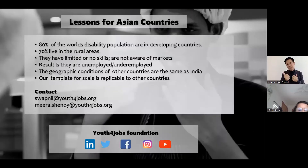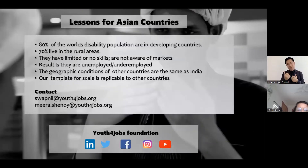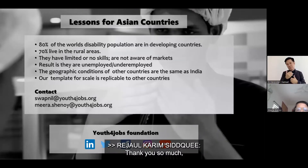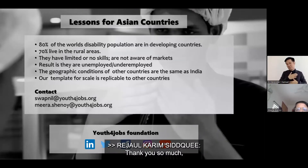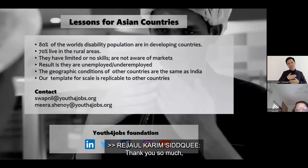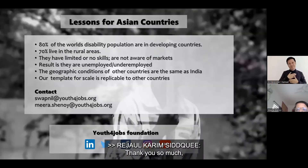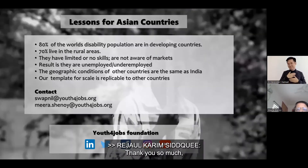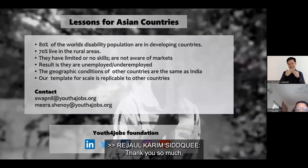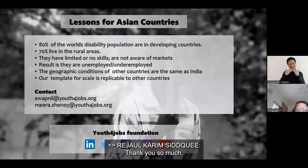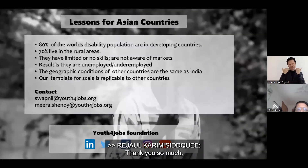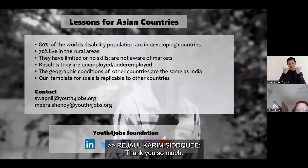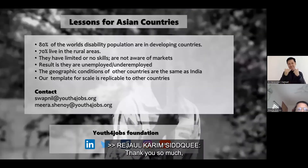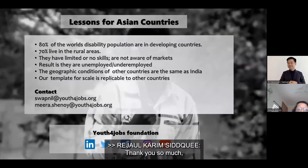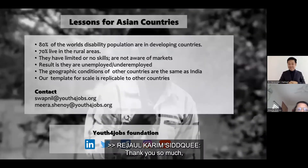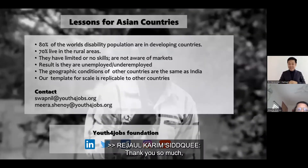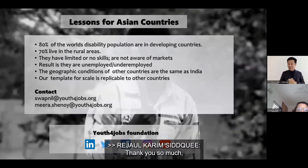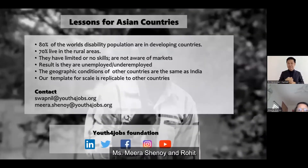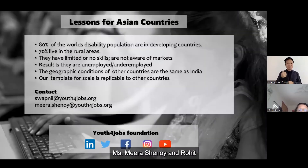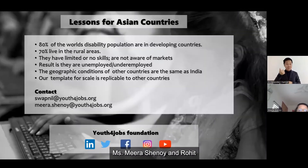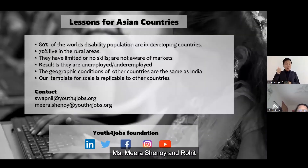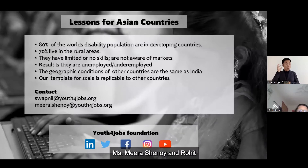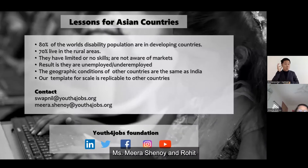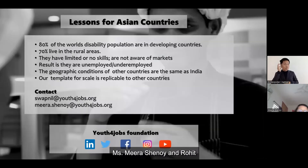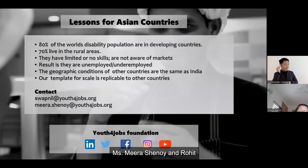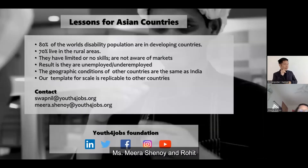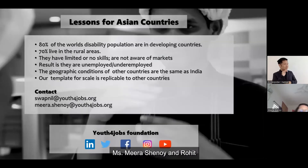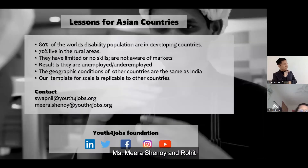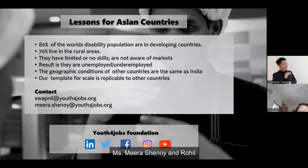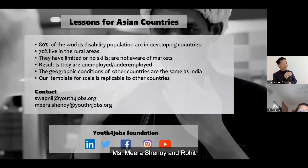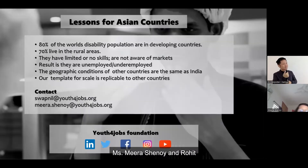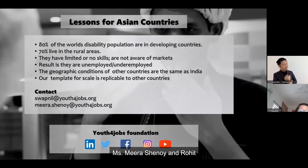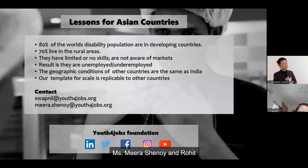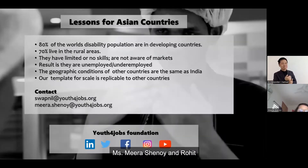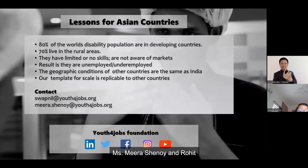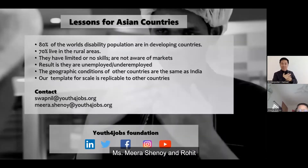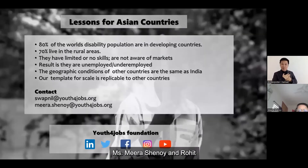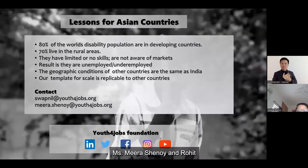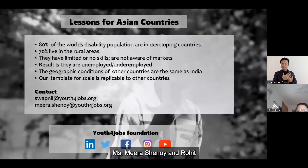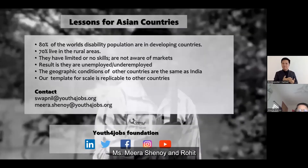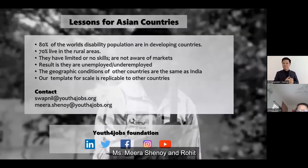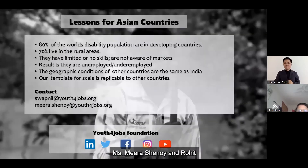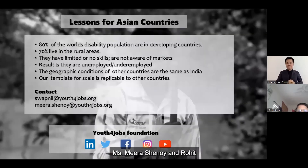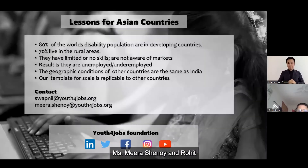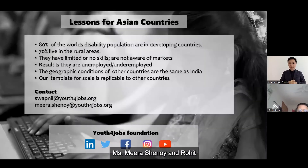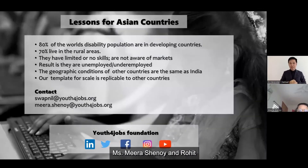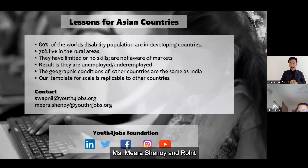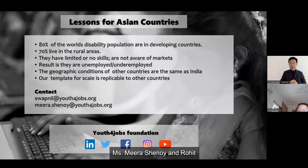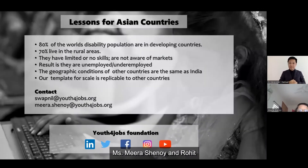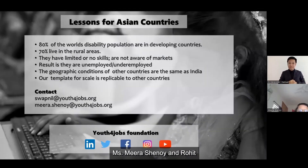uh thank you so much uh Miss uh Meera Shina and uh our